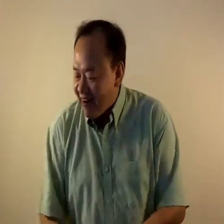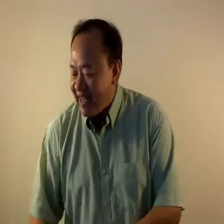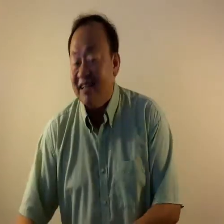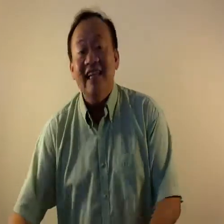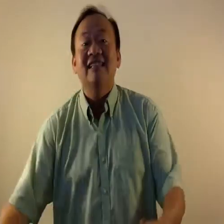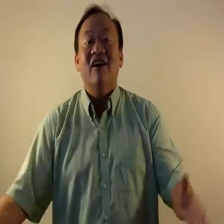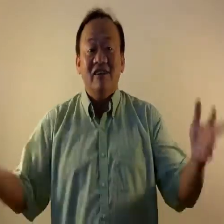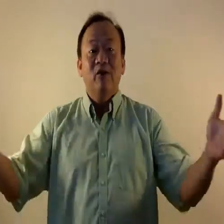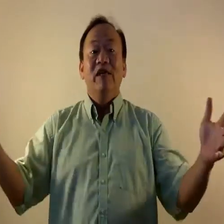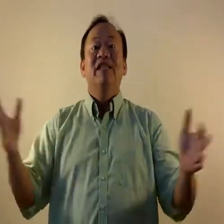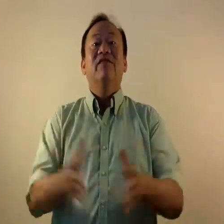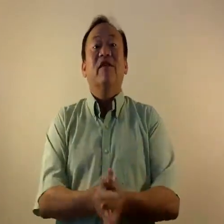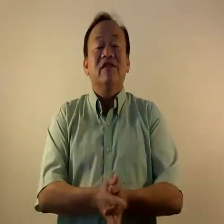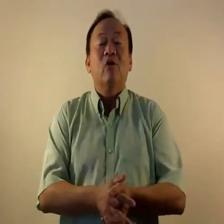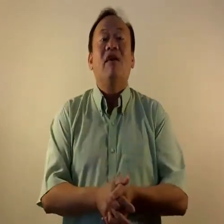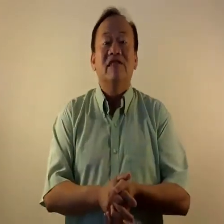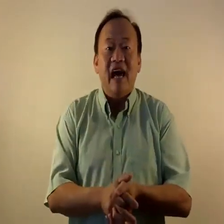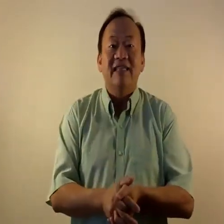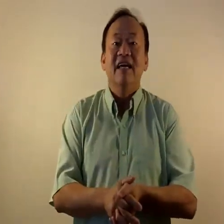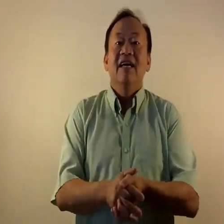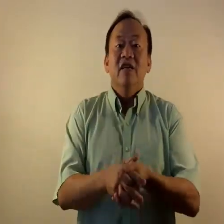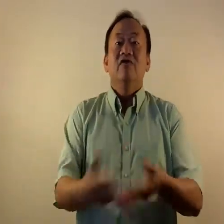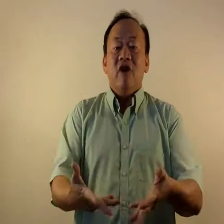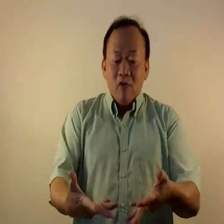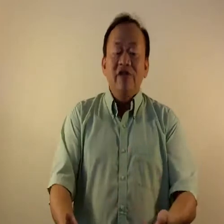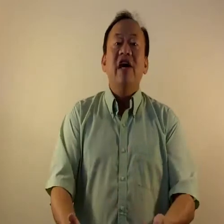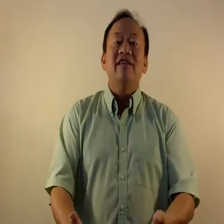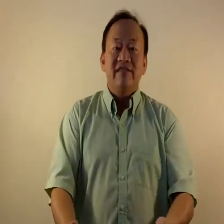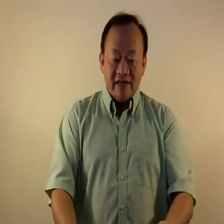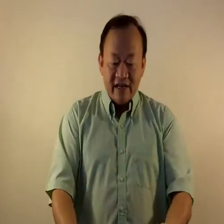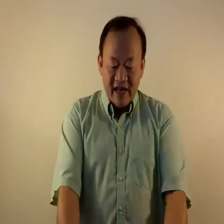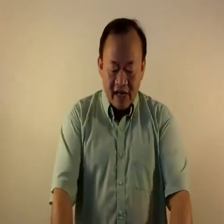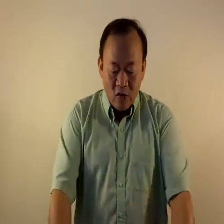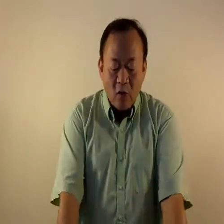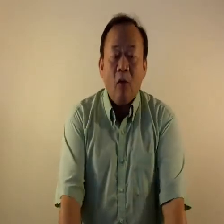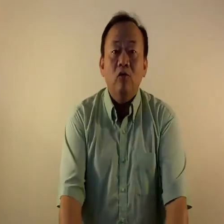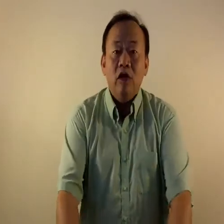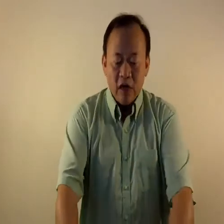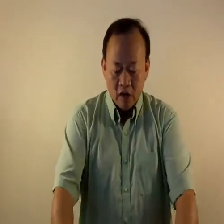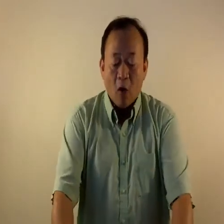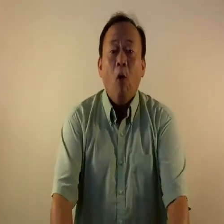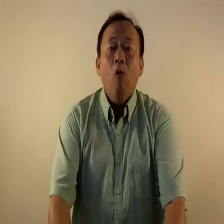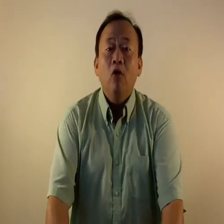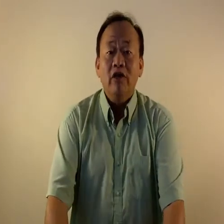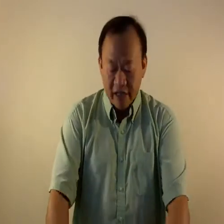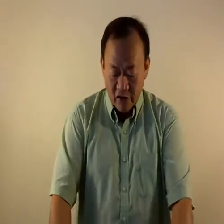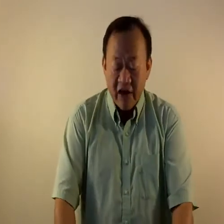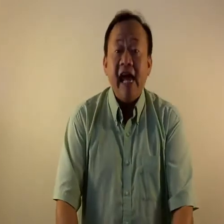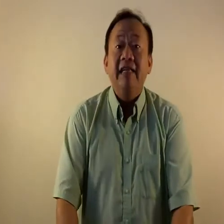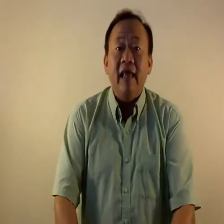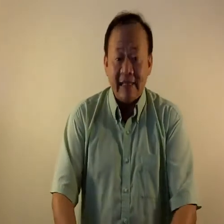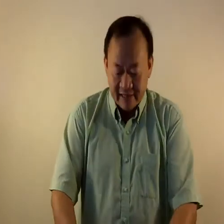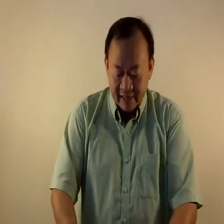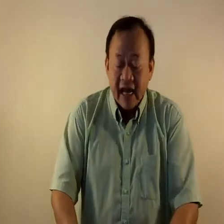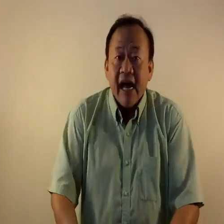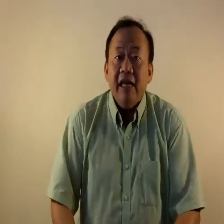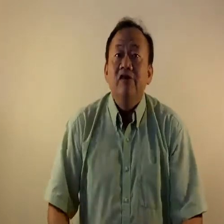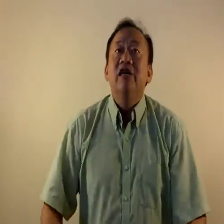All right. So let's start doing the first 12 signs. You start with Genesis and you hold the whole world in your hand like this and you